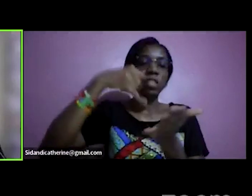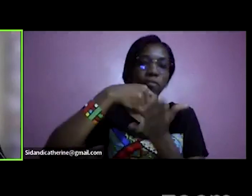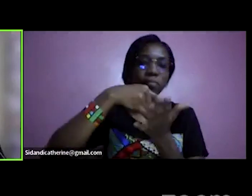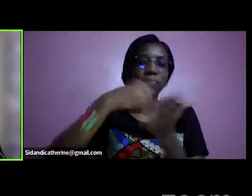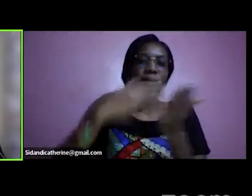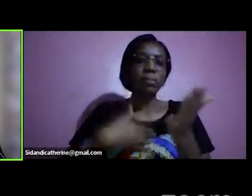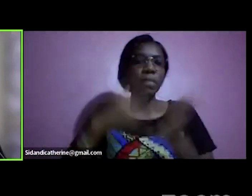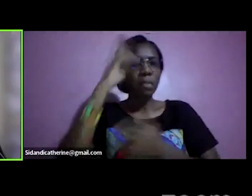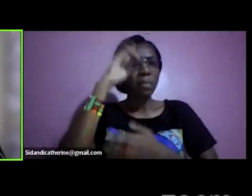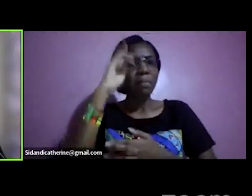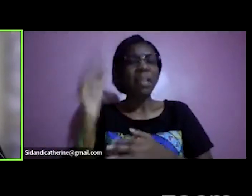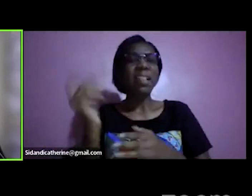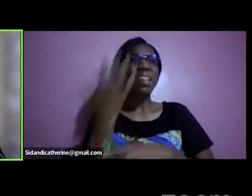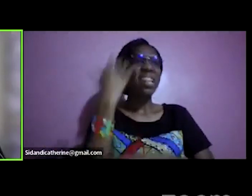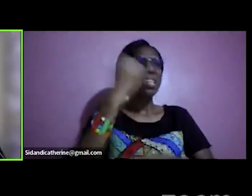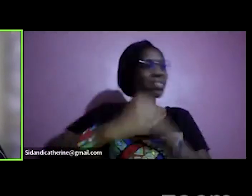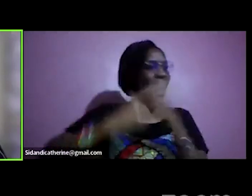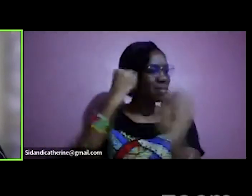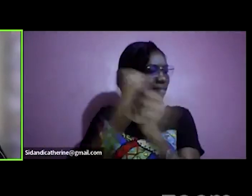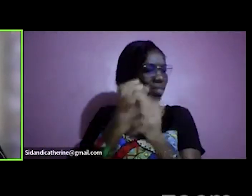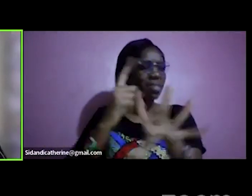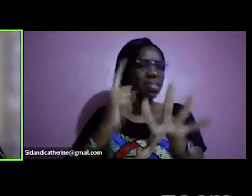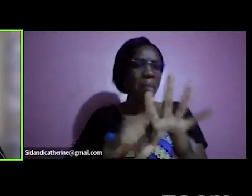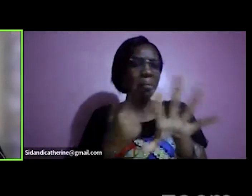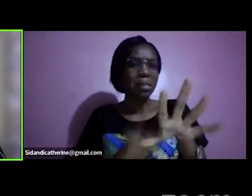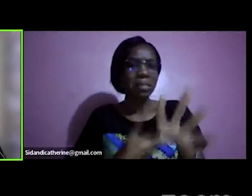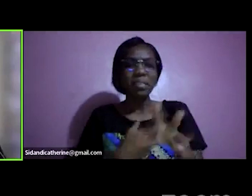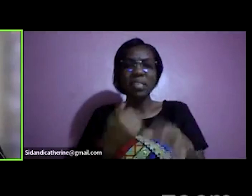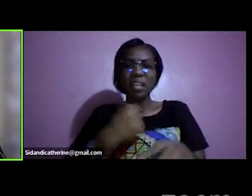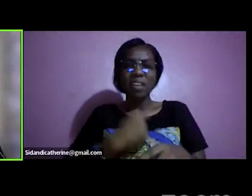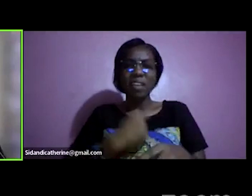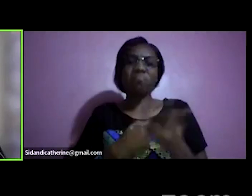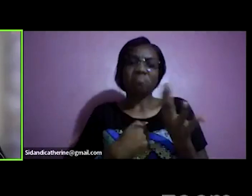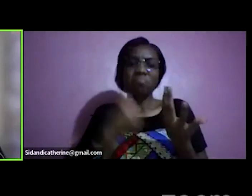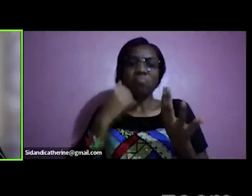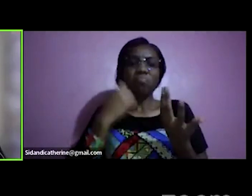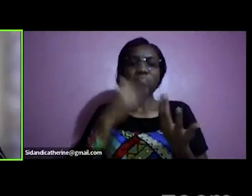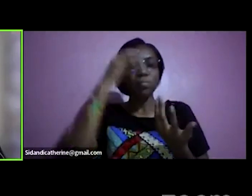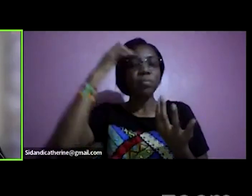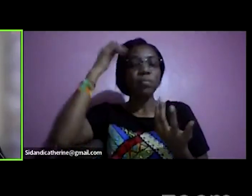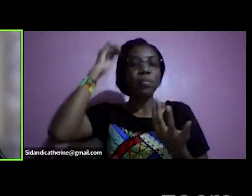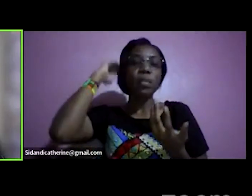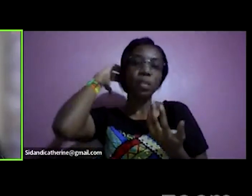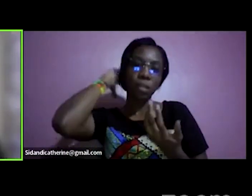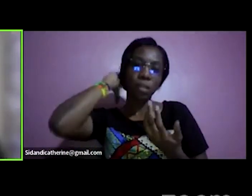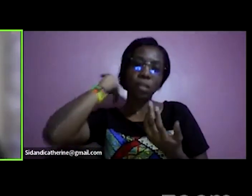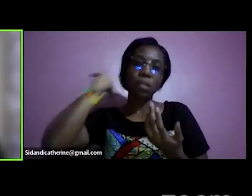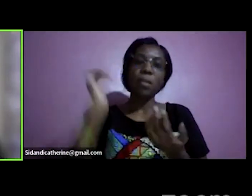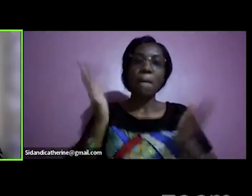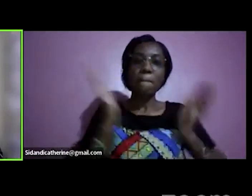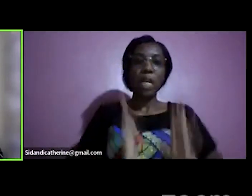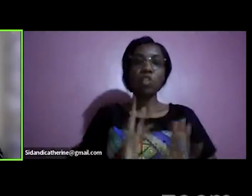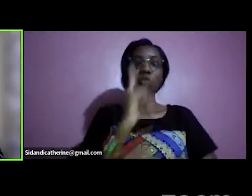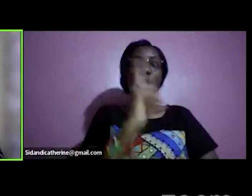last year during the tease that we had uh one one one person who is um hearing impaired